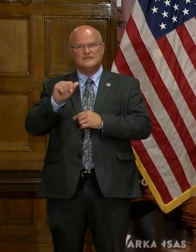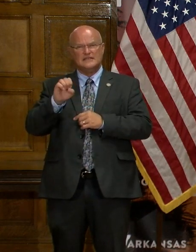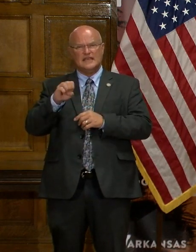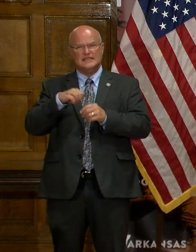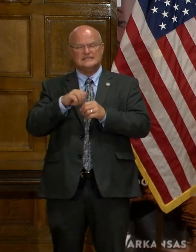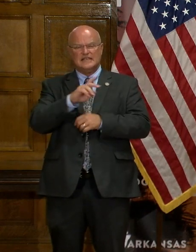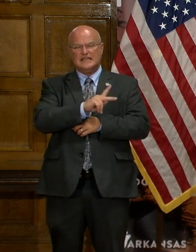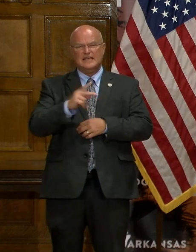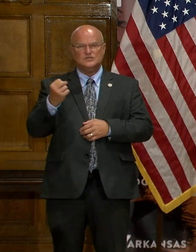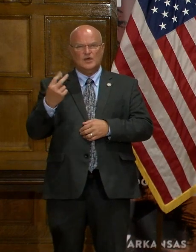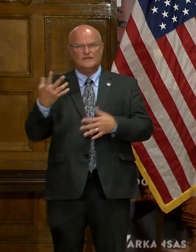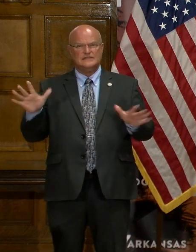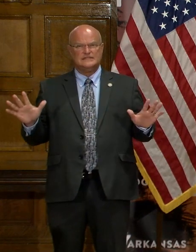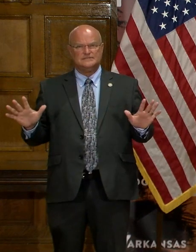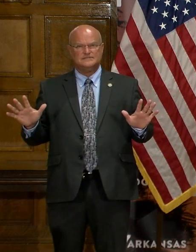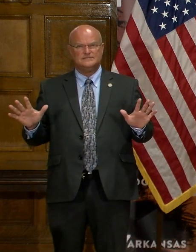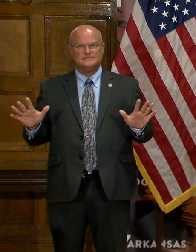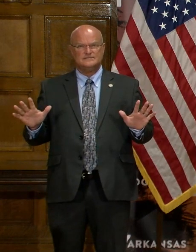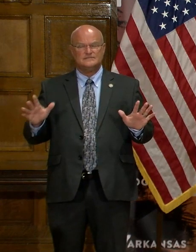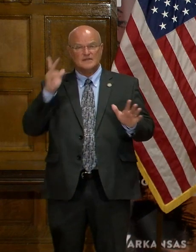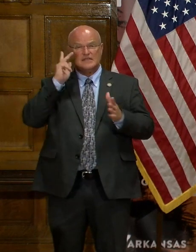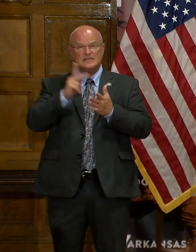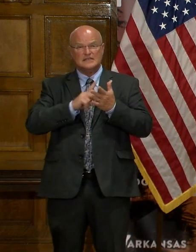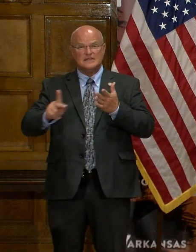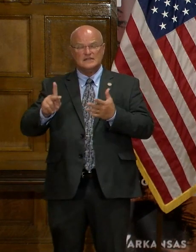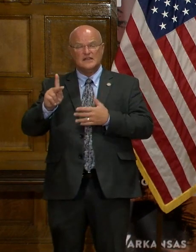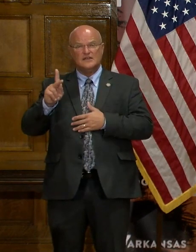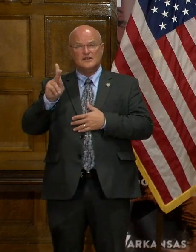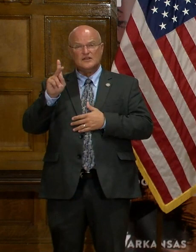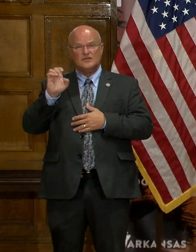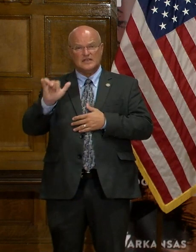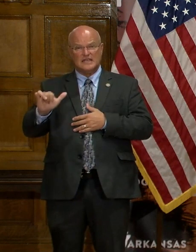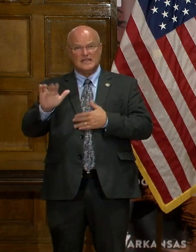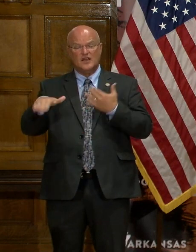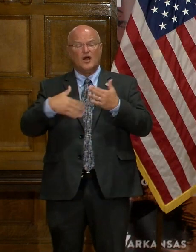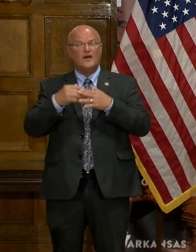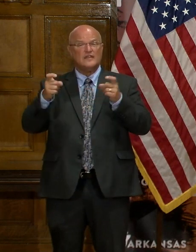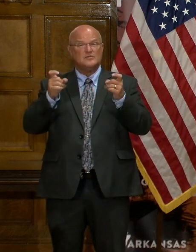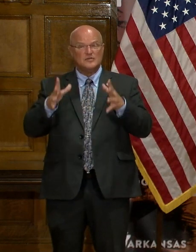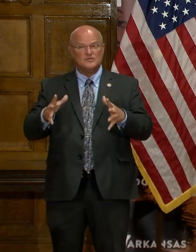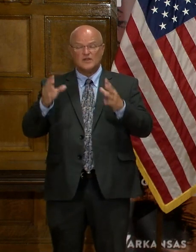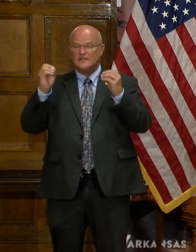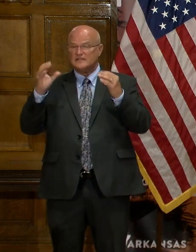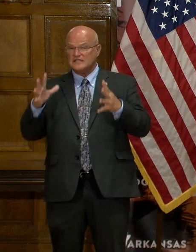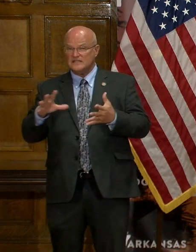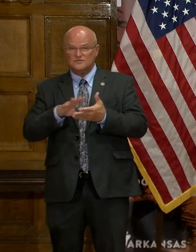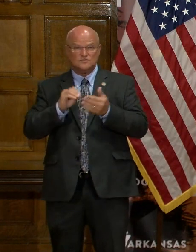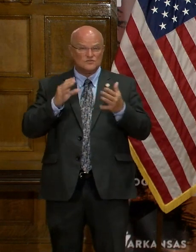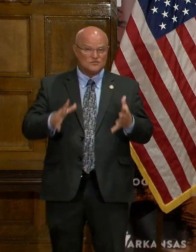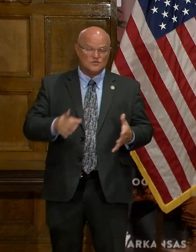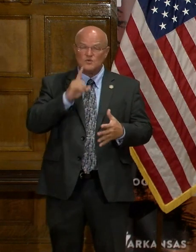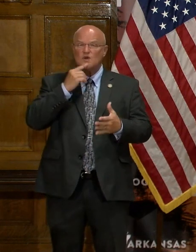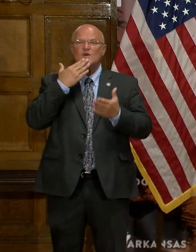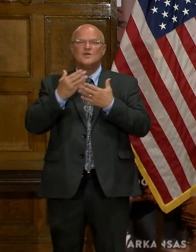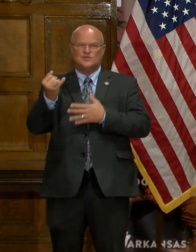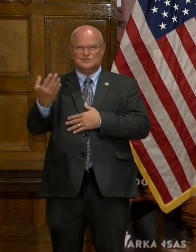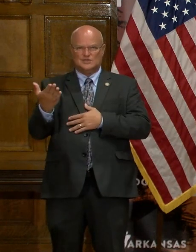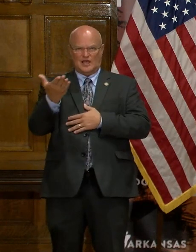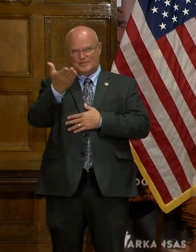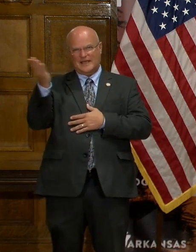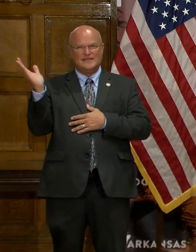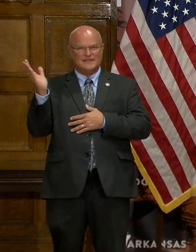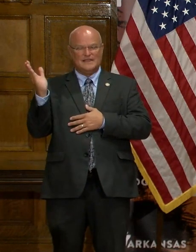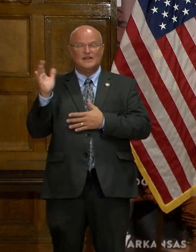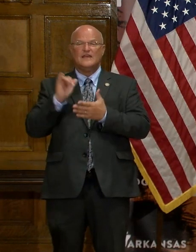in our K through 12. And so Secretary Key, all the administrators, teachers, the students, they're really doing a good job out